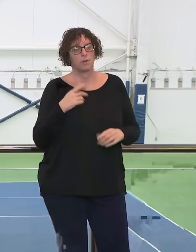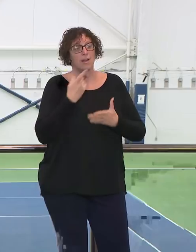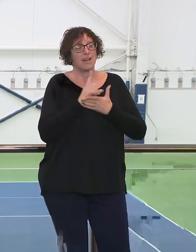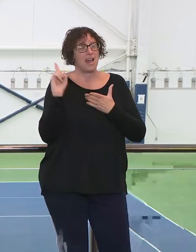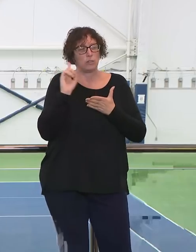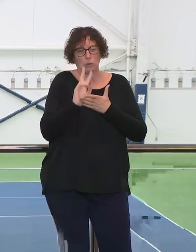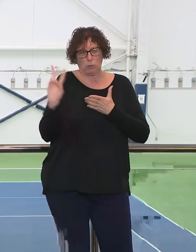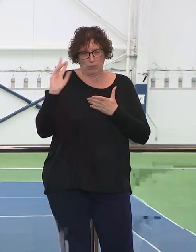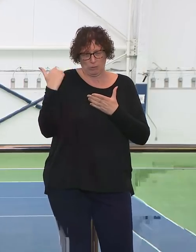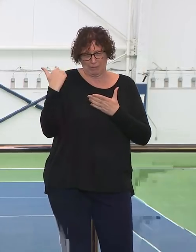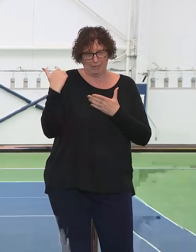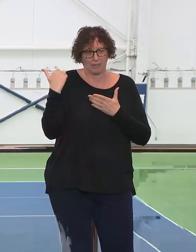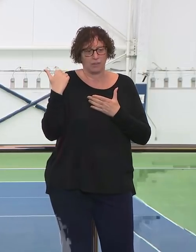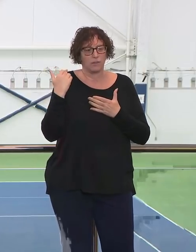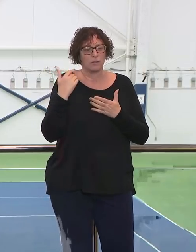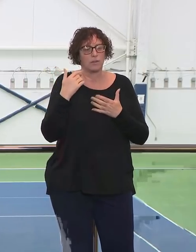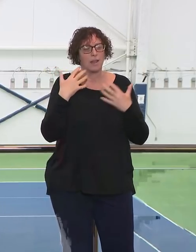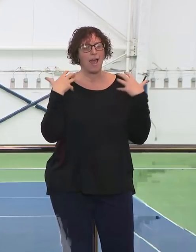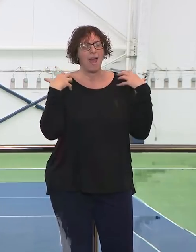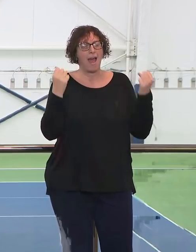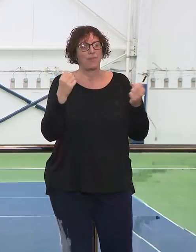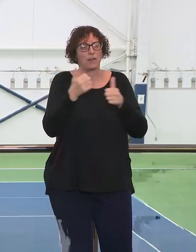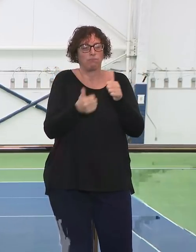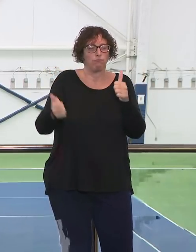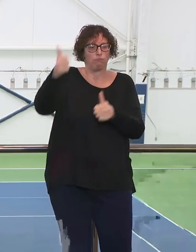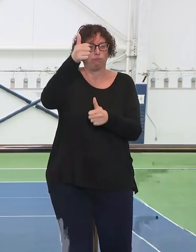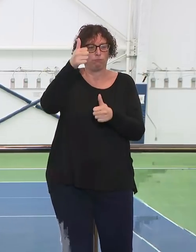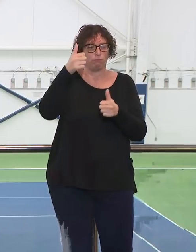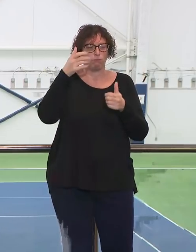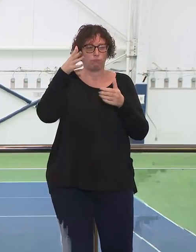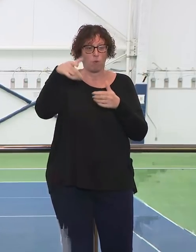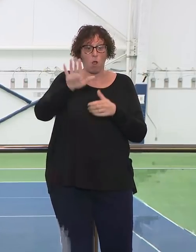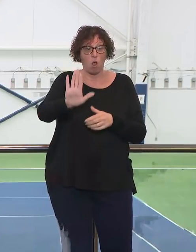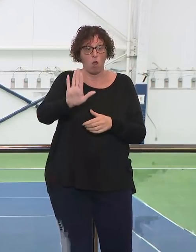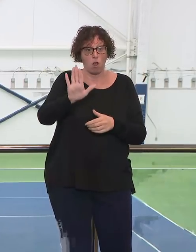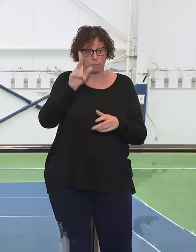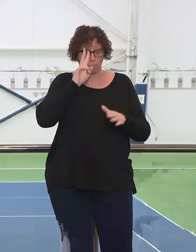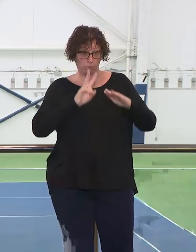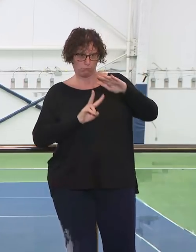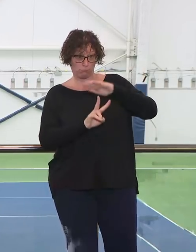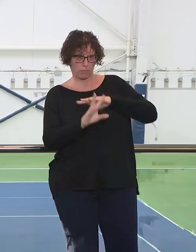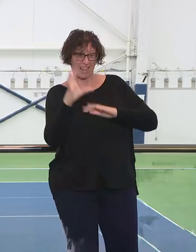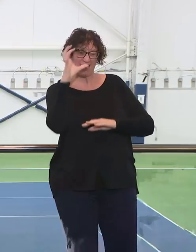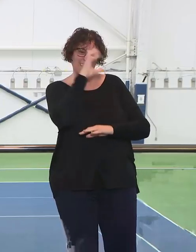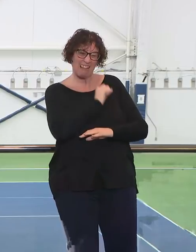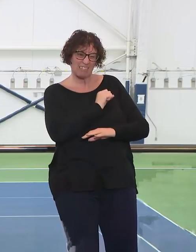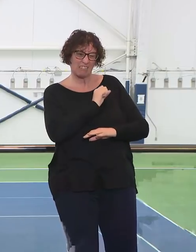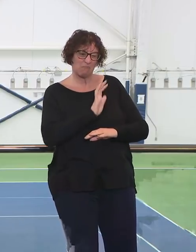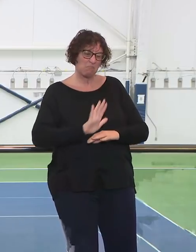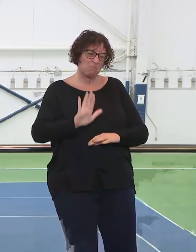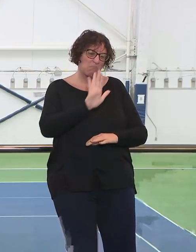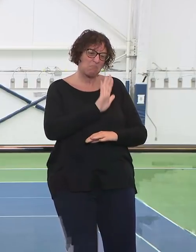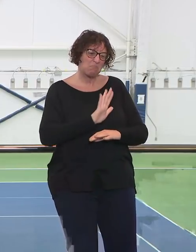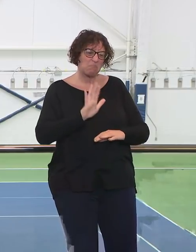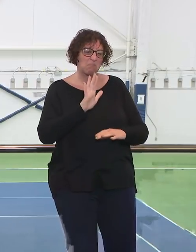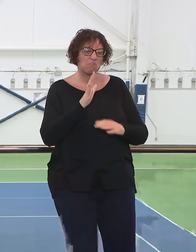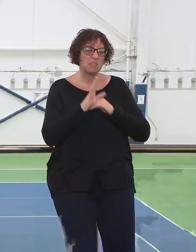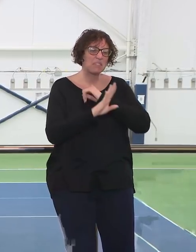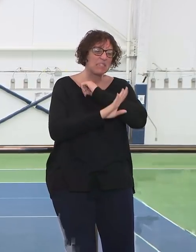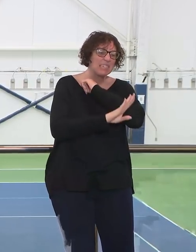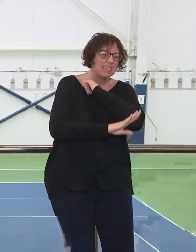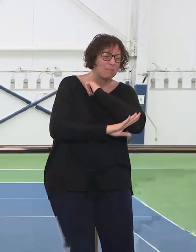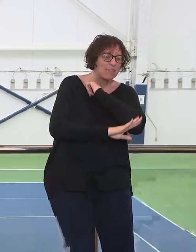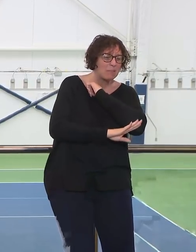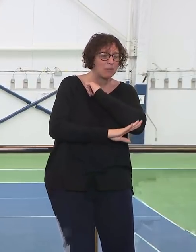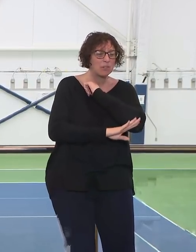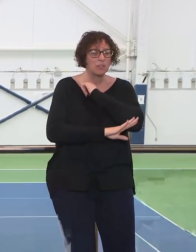have a chance to return to normal around September, but that's an ever-changing reality. So August may be a very,